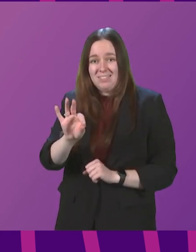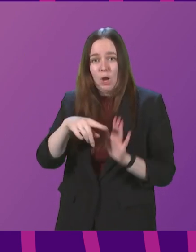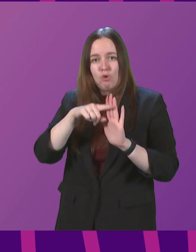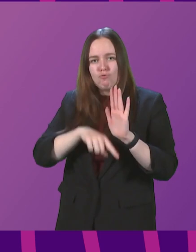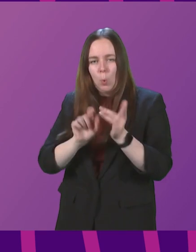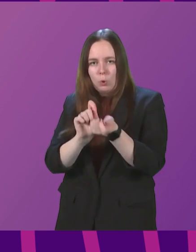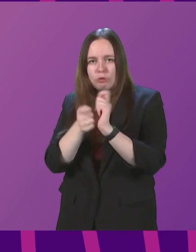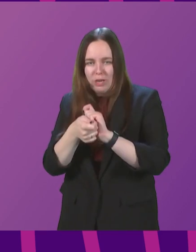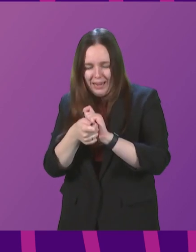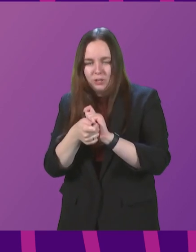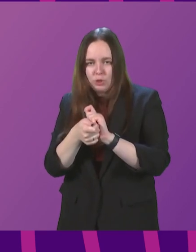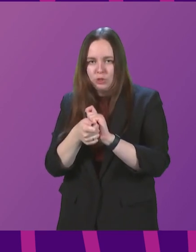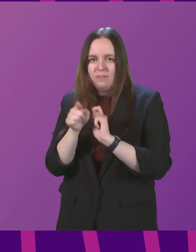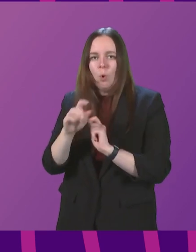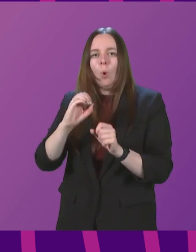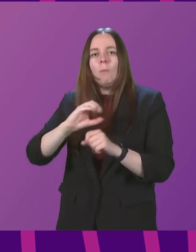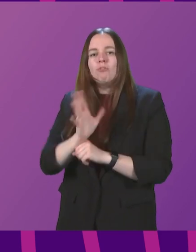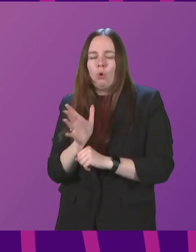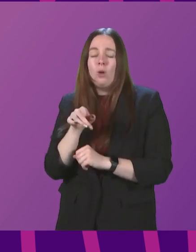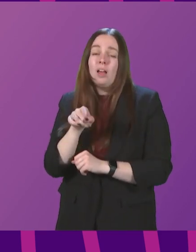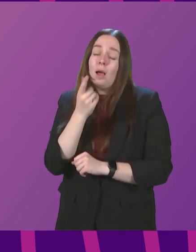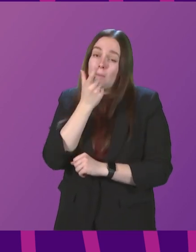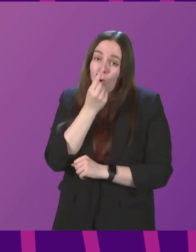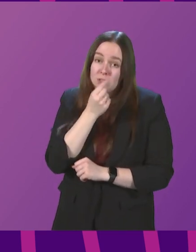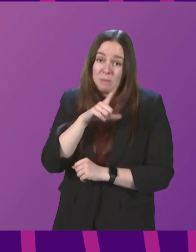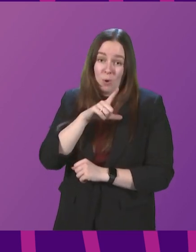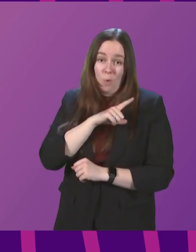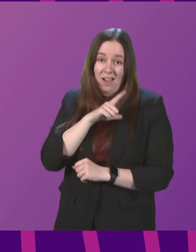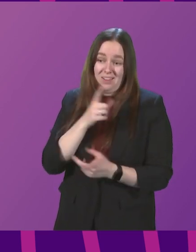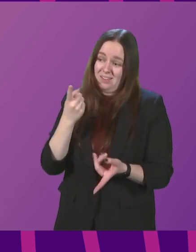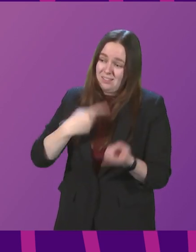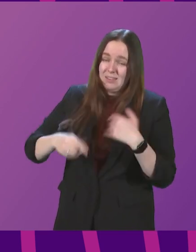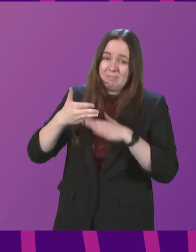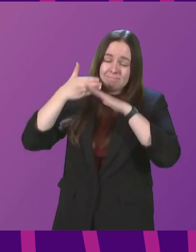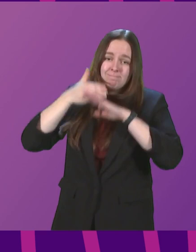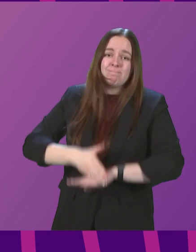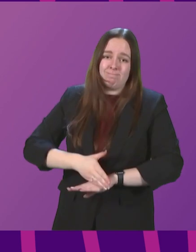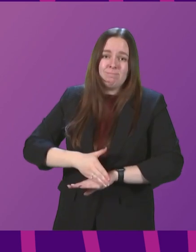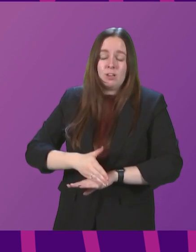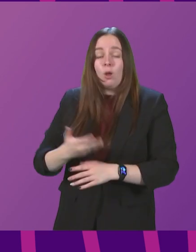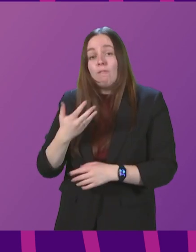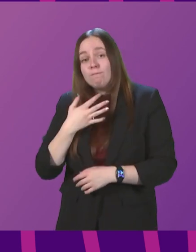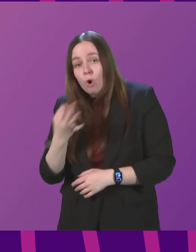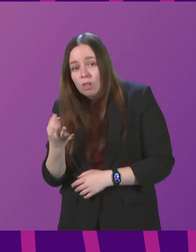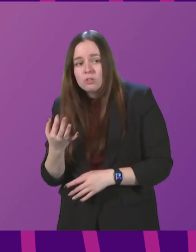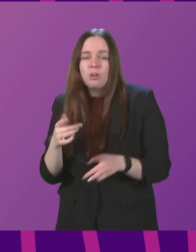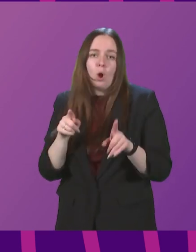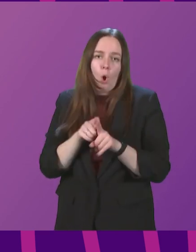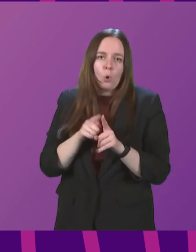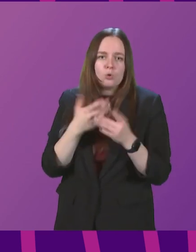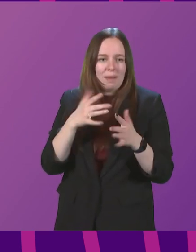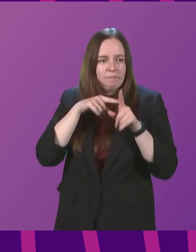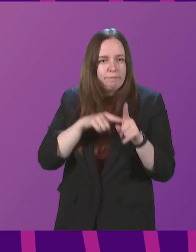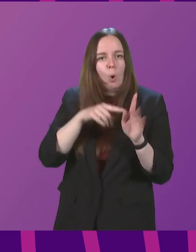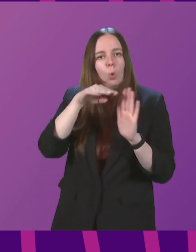introduced in response to Omicron is possible in part because of the efforts everyone has made voluntarily and as a result of guidance